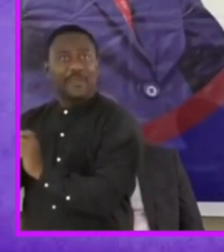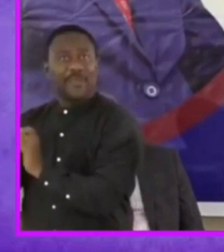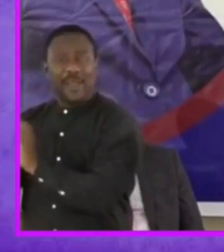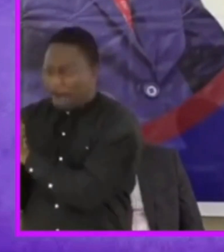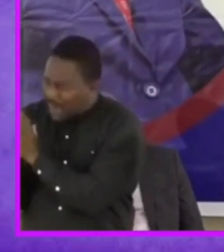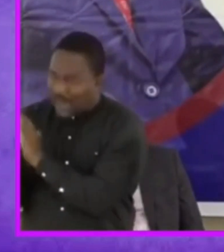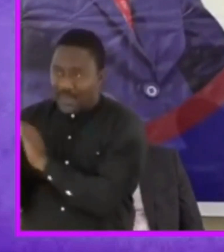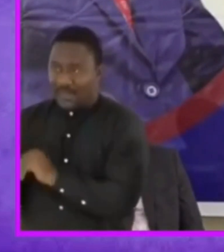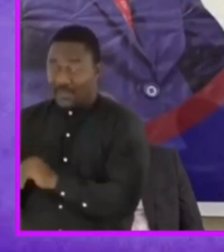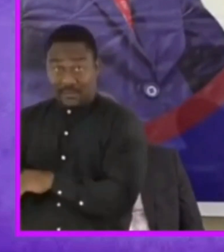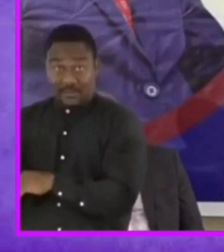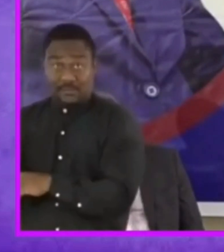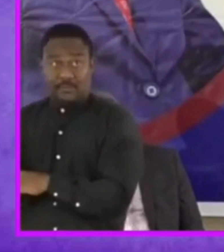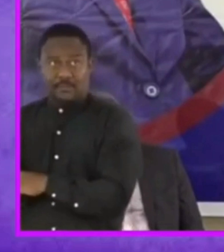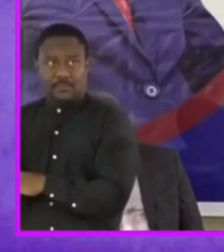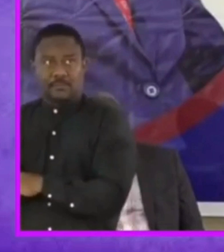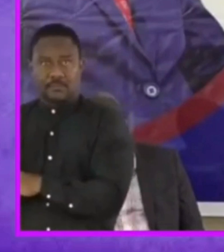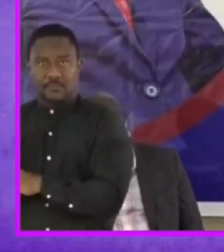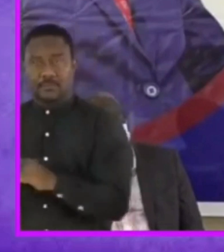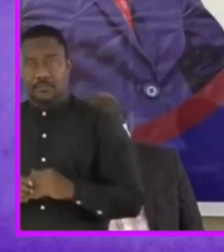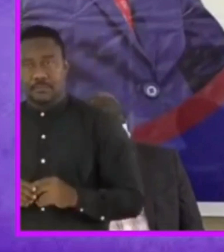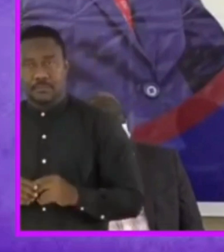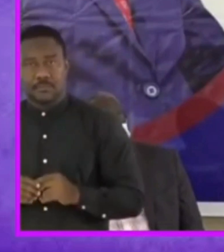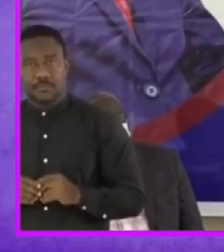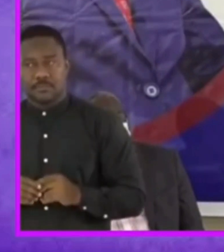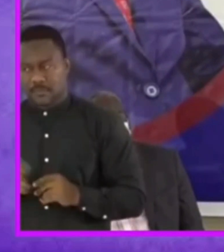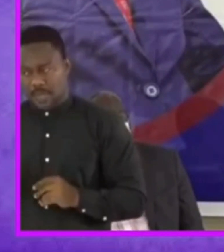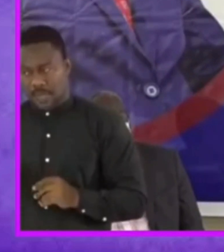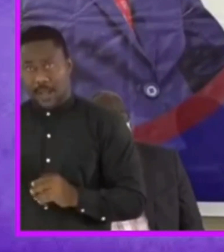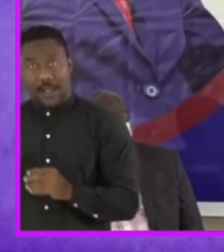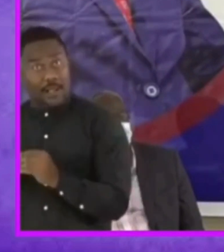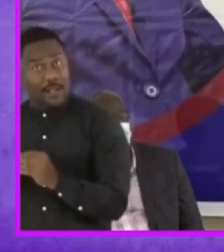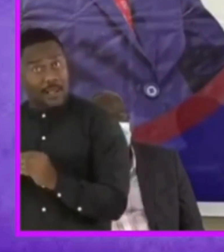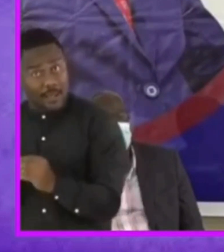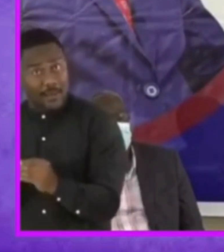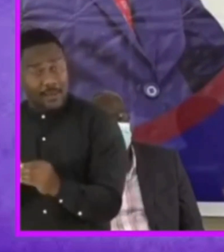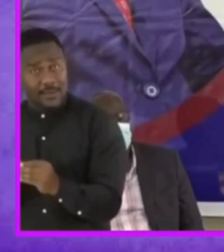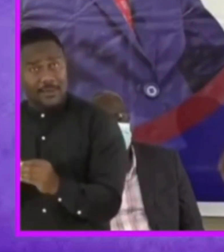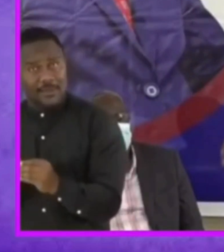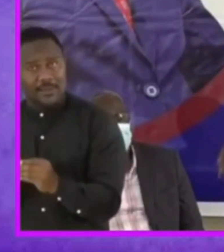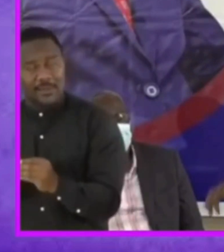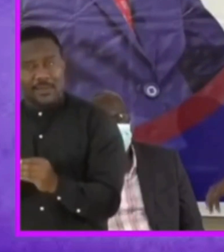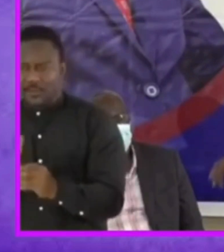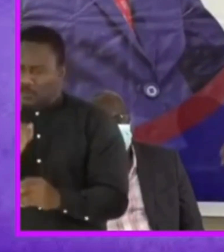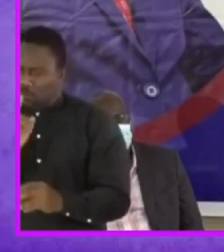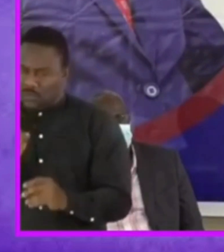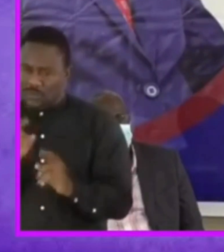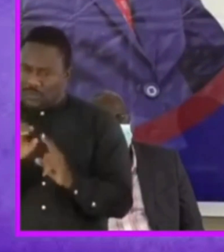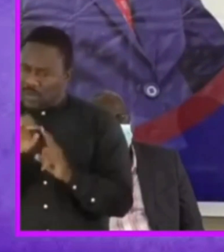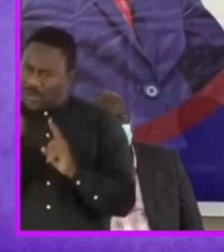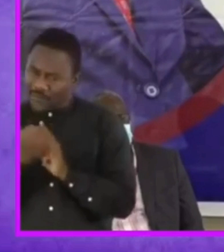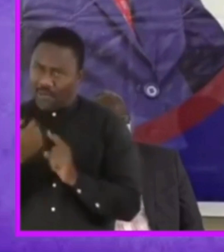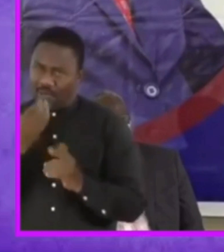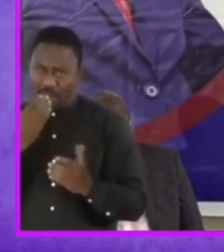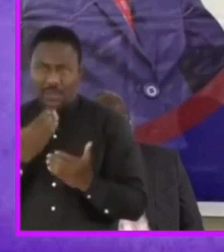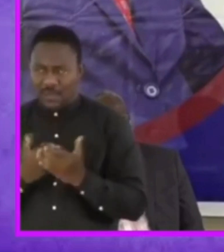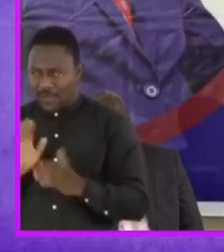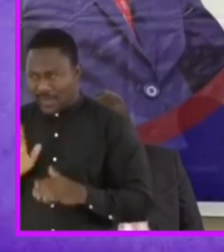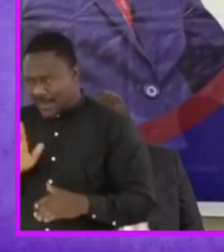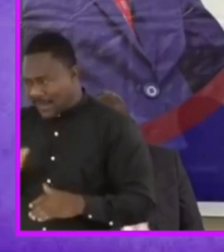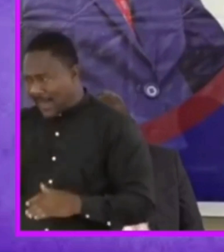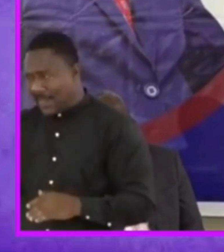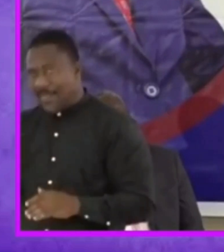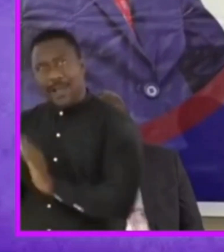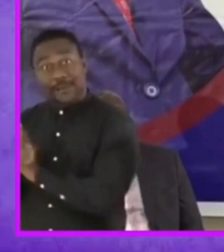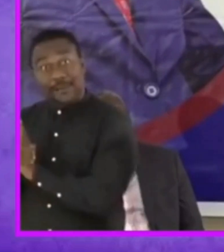who are gifted and are talented are leading and that we are creating an environment for them so that their talents